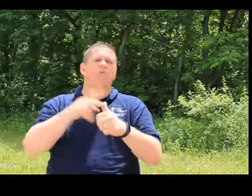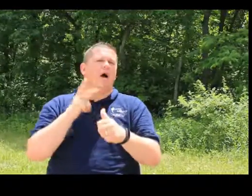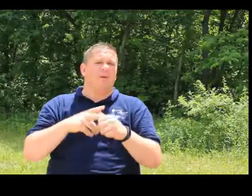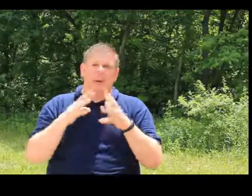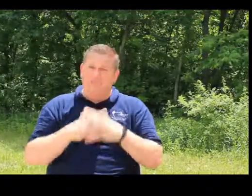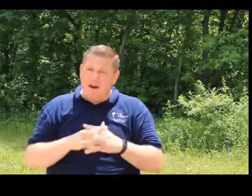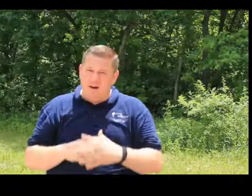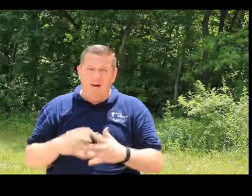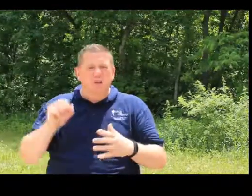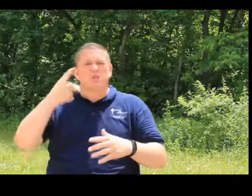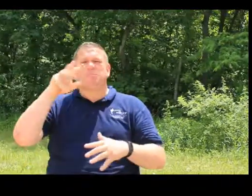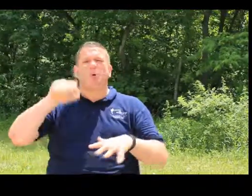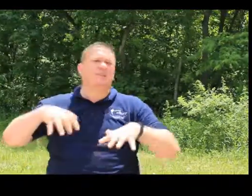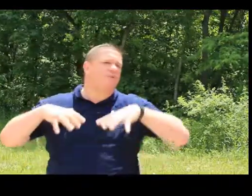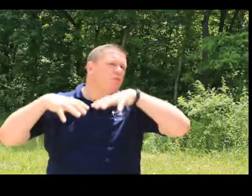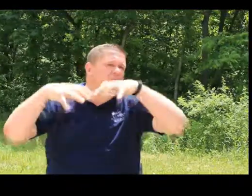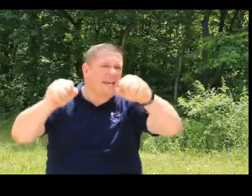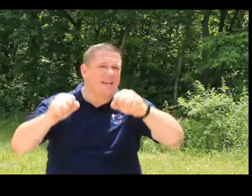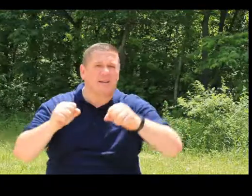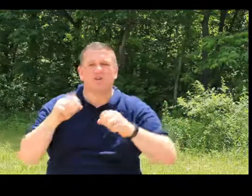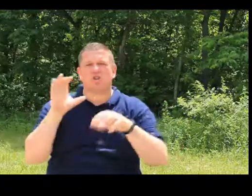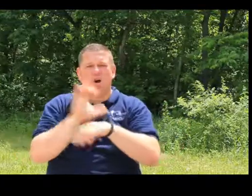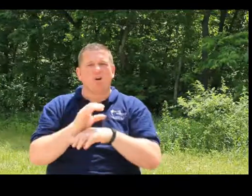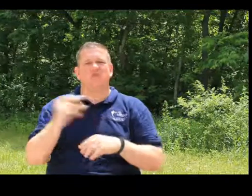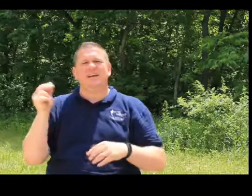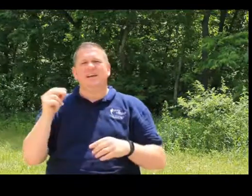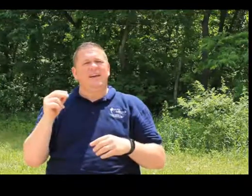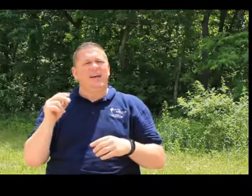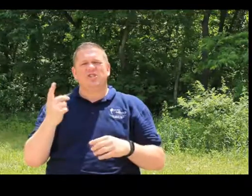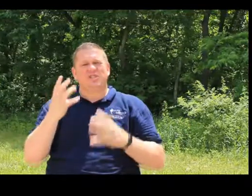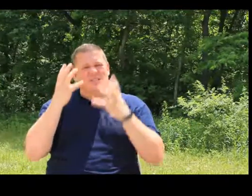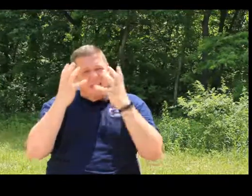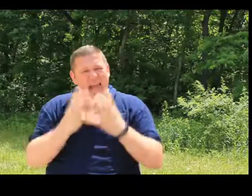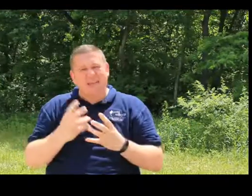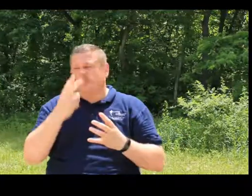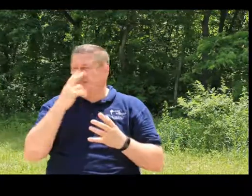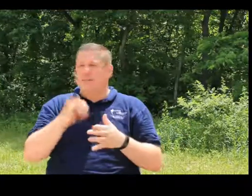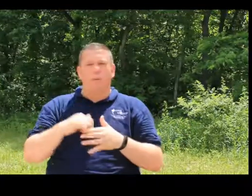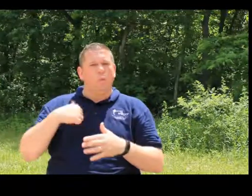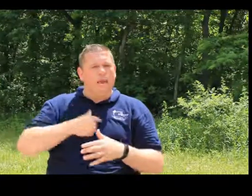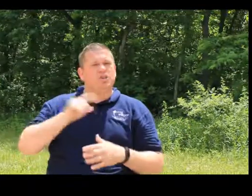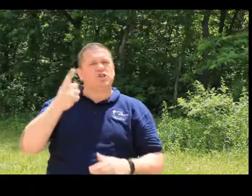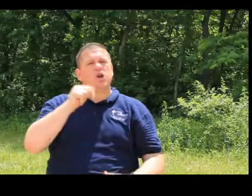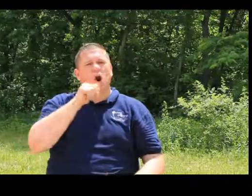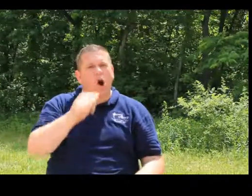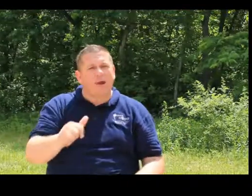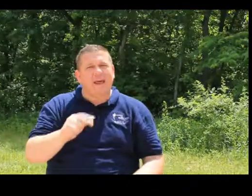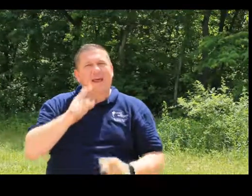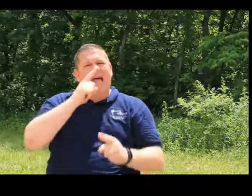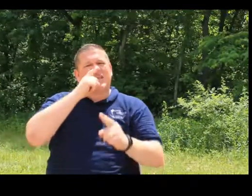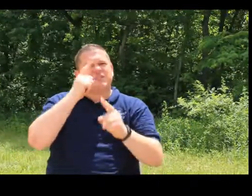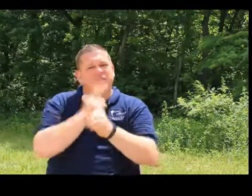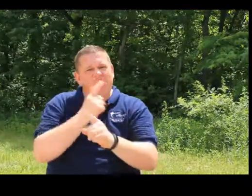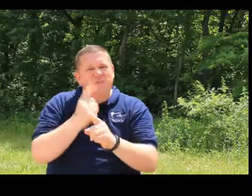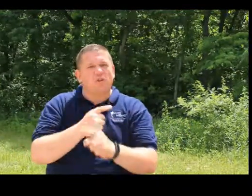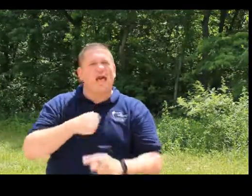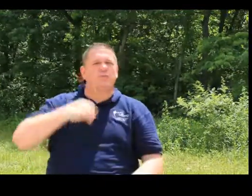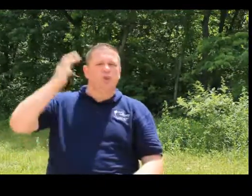priority in America. Sports has overtaken church. And it's just sad to see that we just aren't as faithful as we